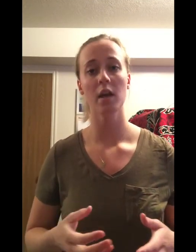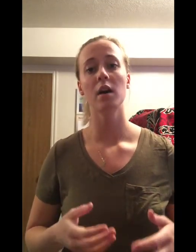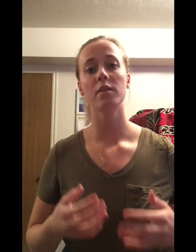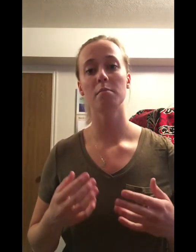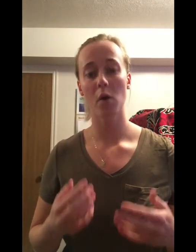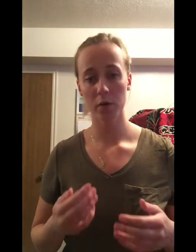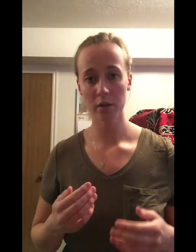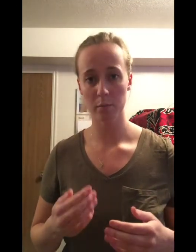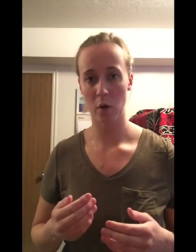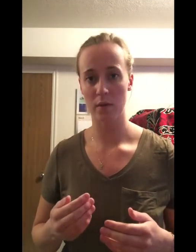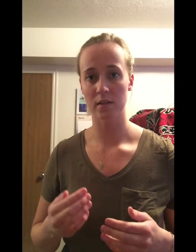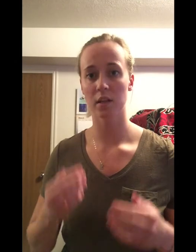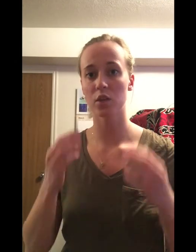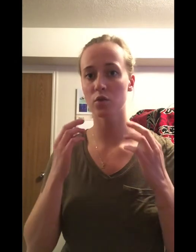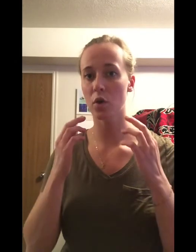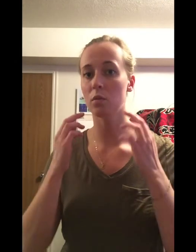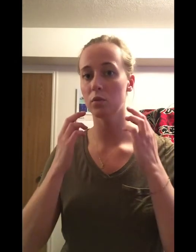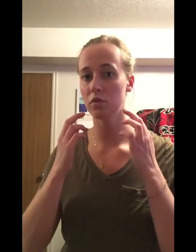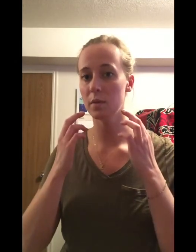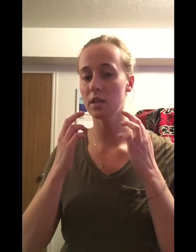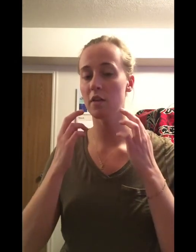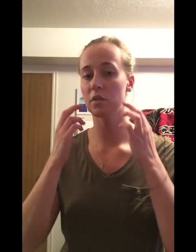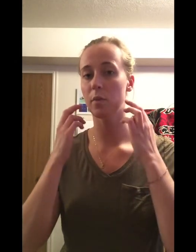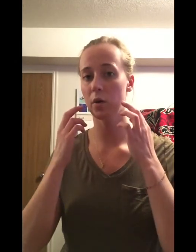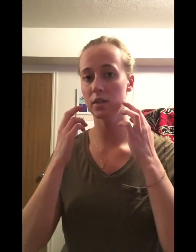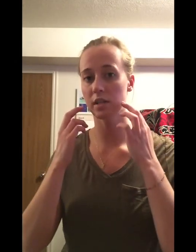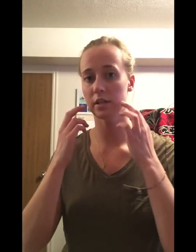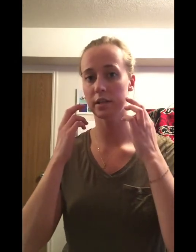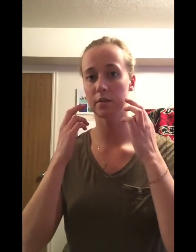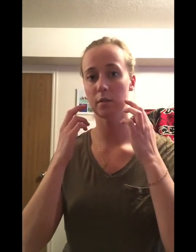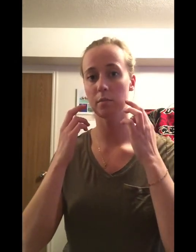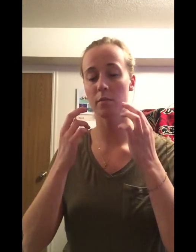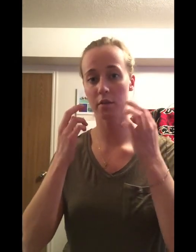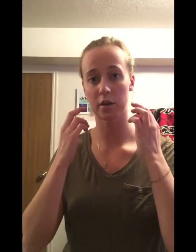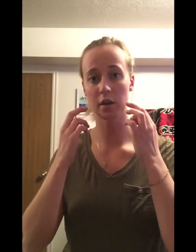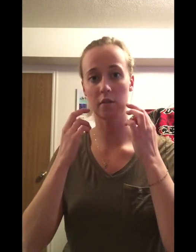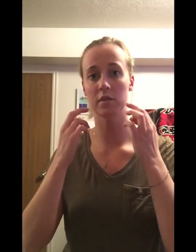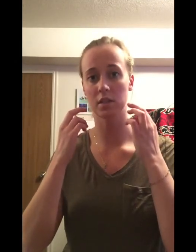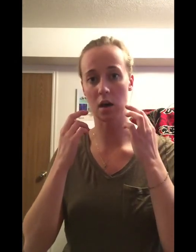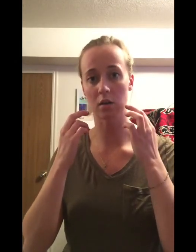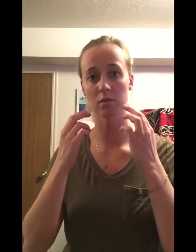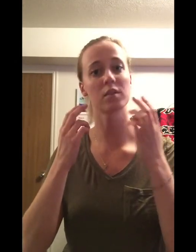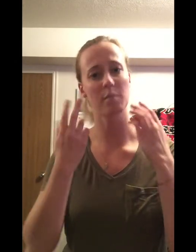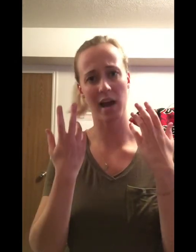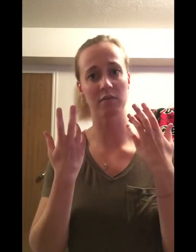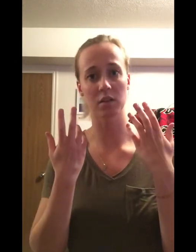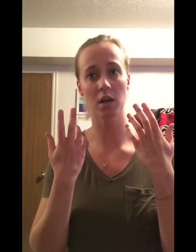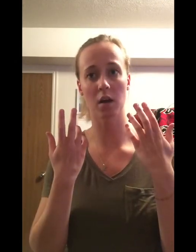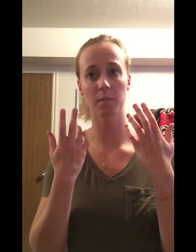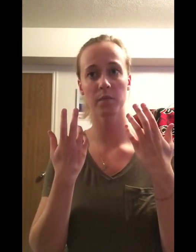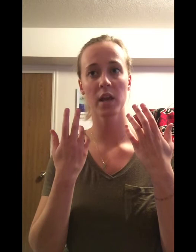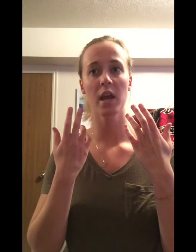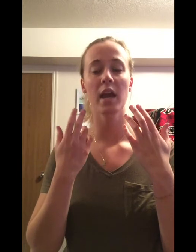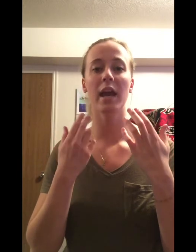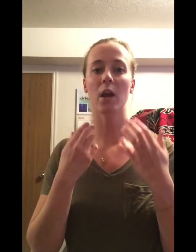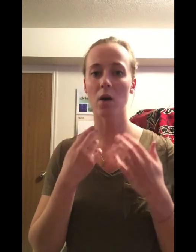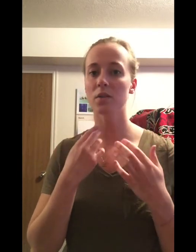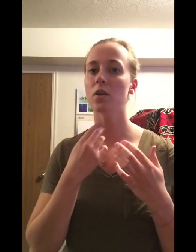The motor components control movement of the posterior third of the tongue, so the back of the tongue. It also